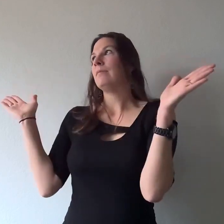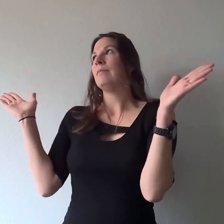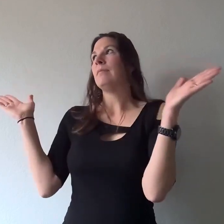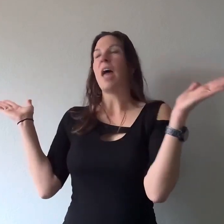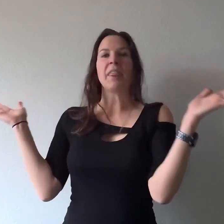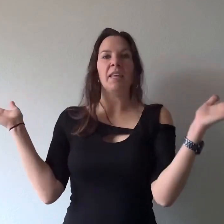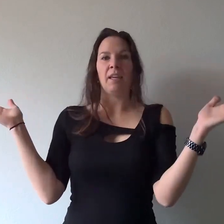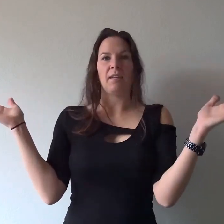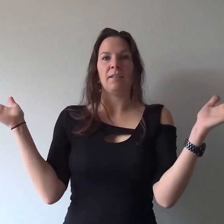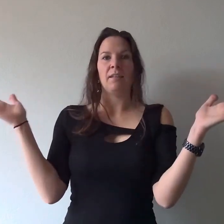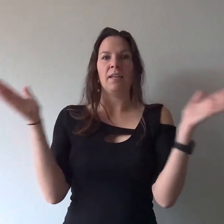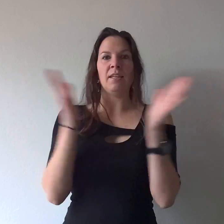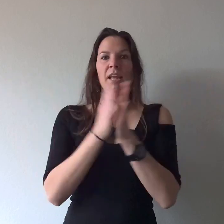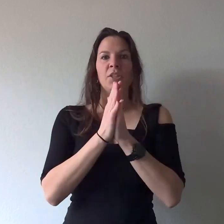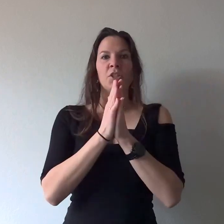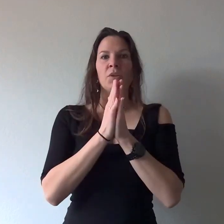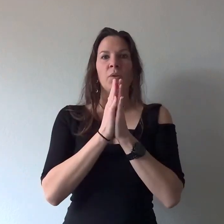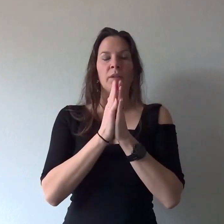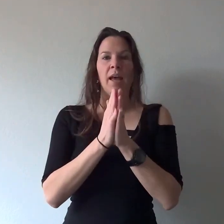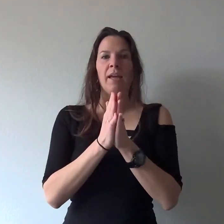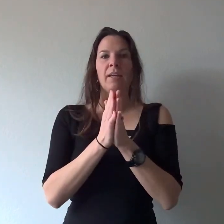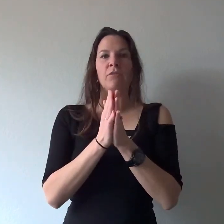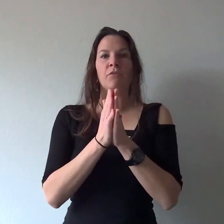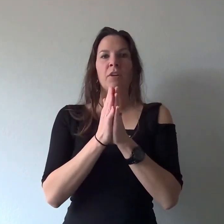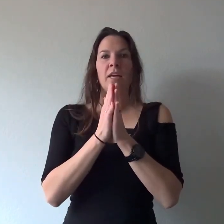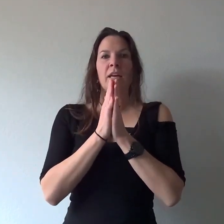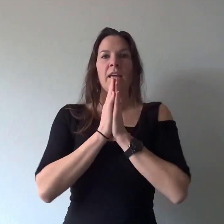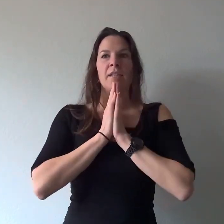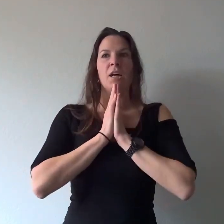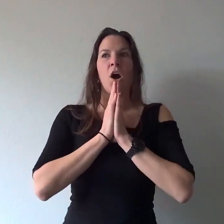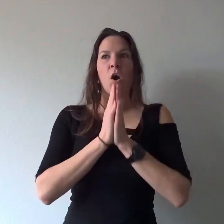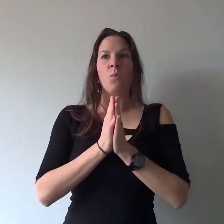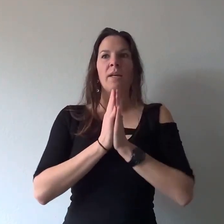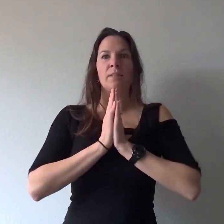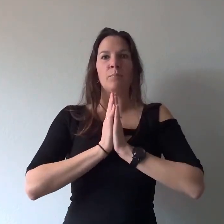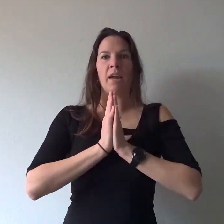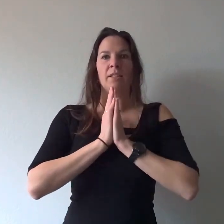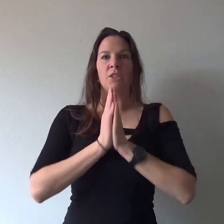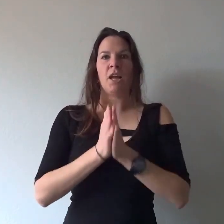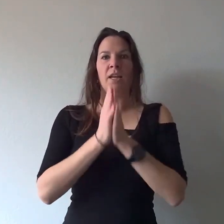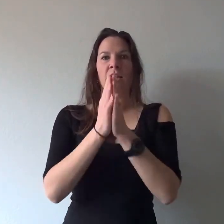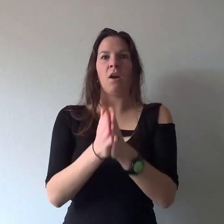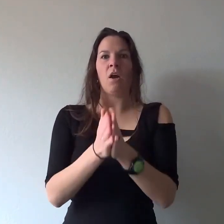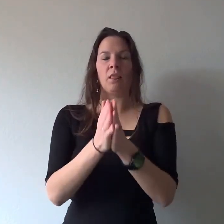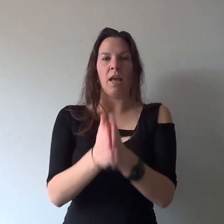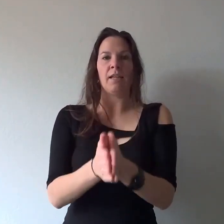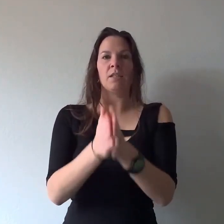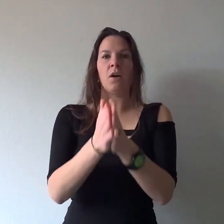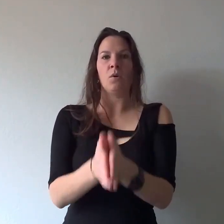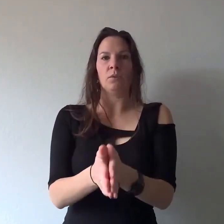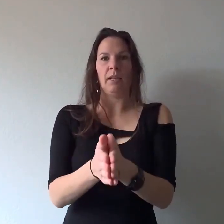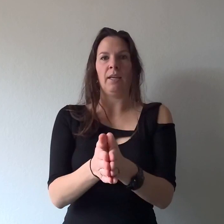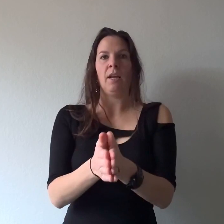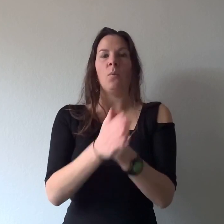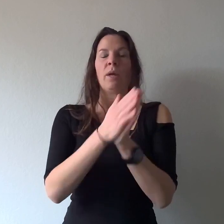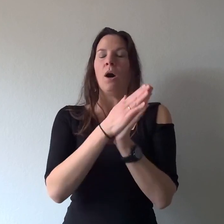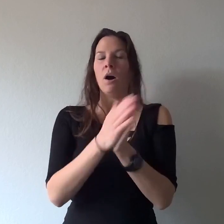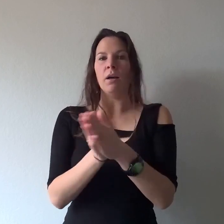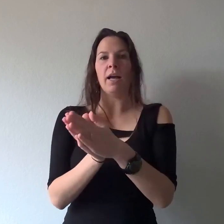nothing in nature or life is always bright and shining light only we all have